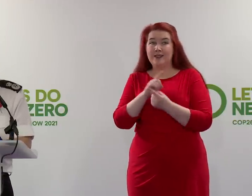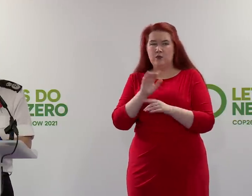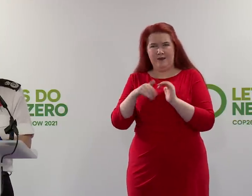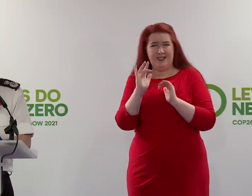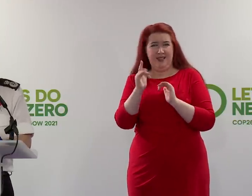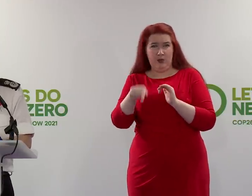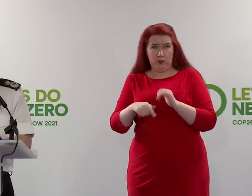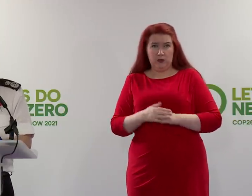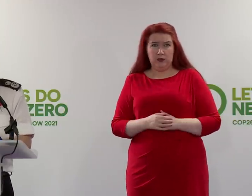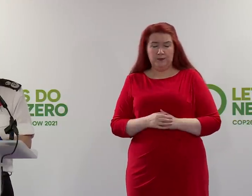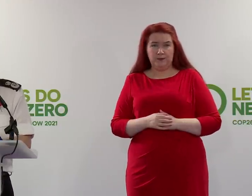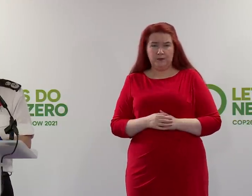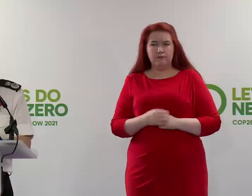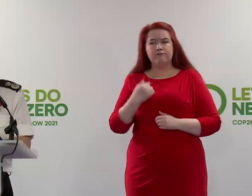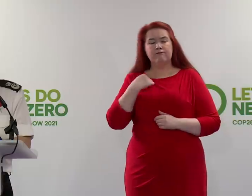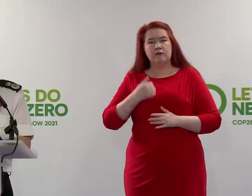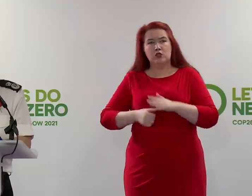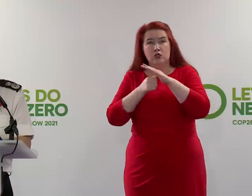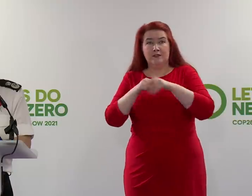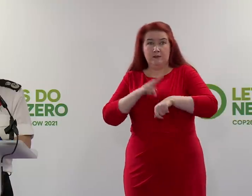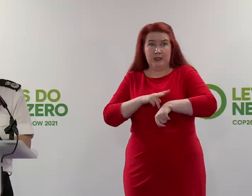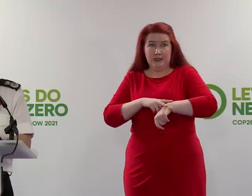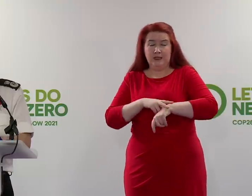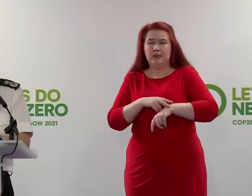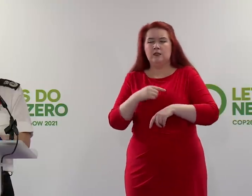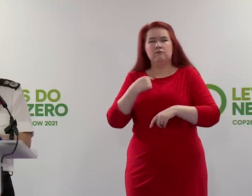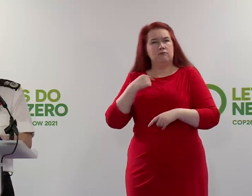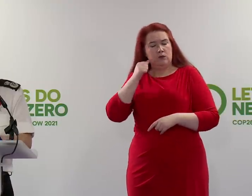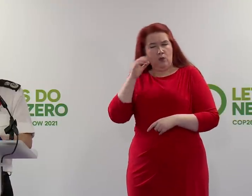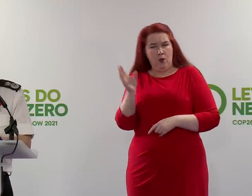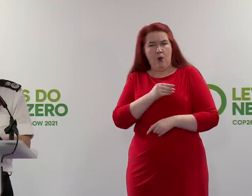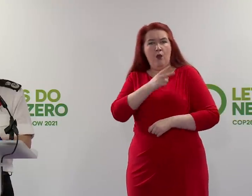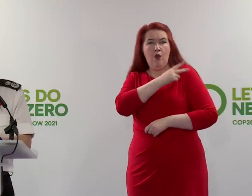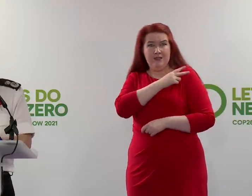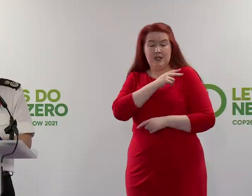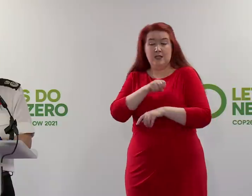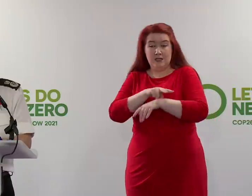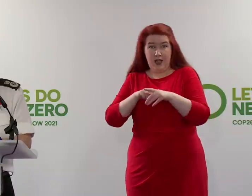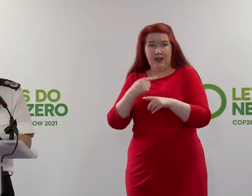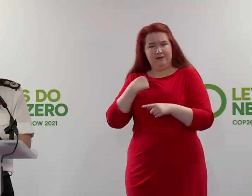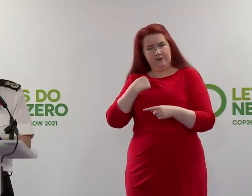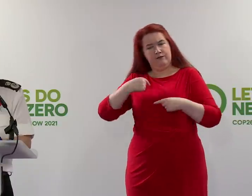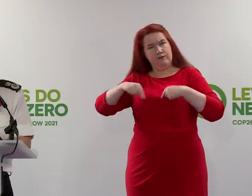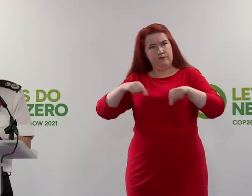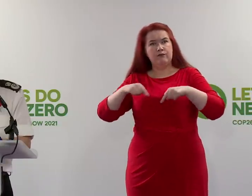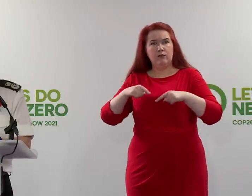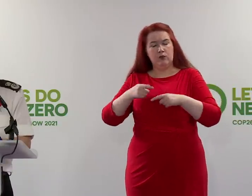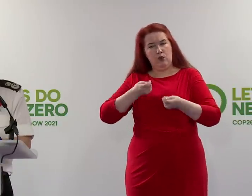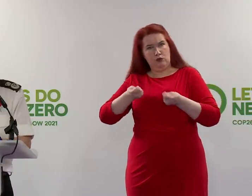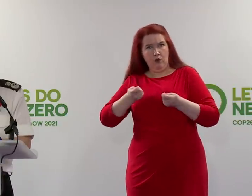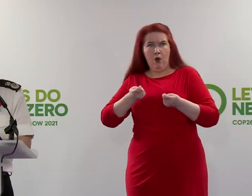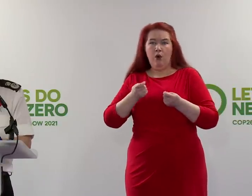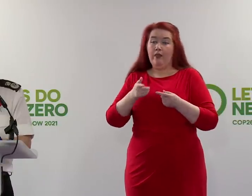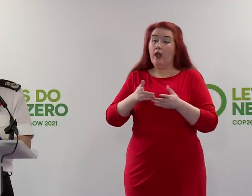As Chief Constable of the Police Service of Scotland, all officers and staff are under my command and control while